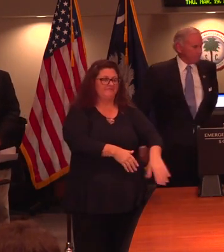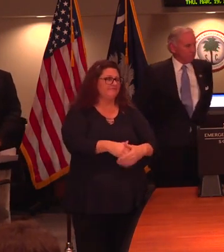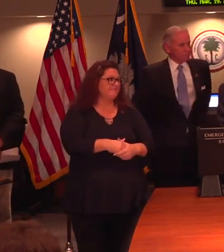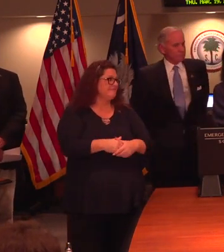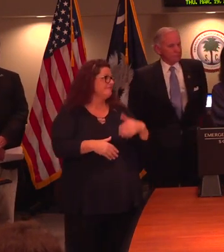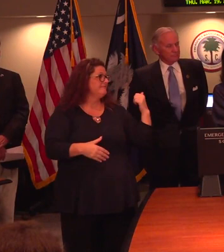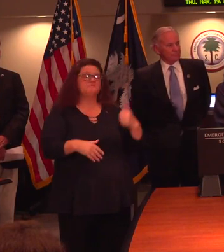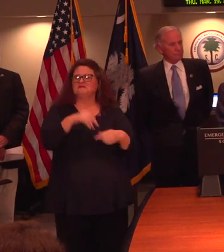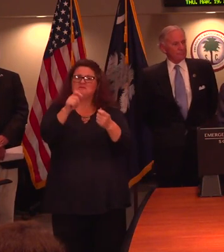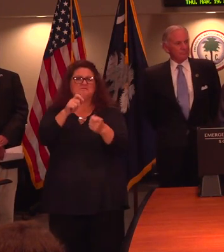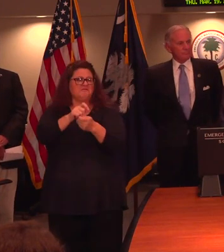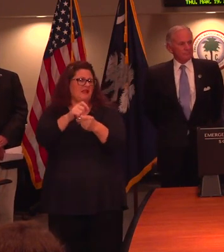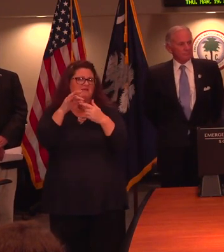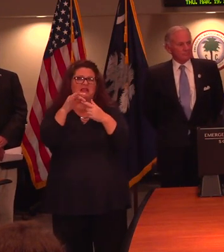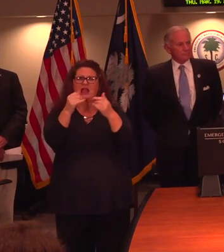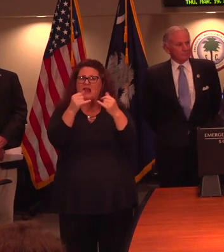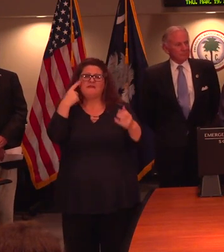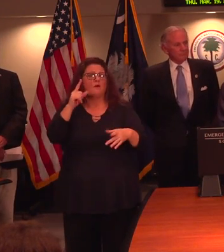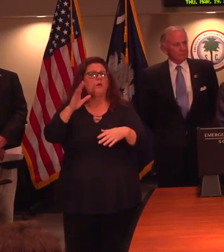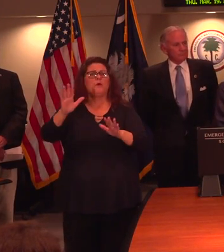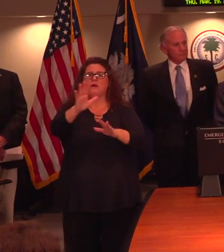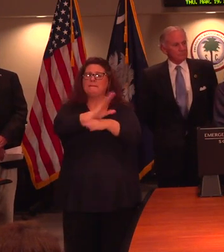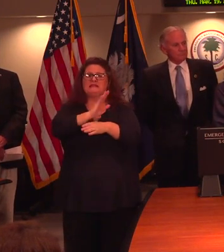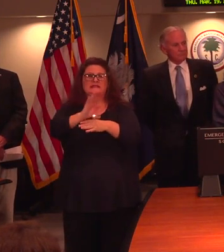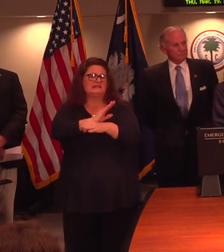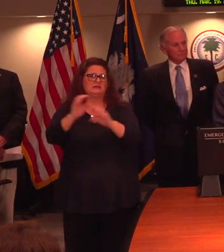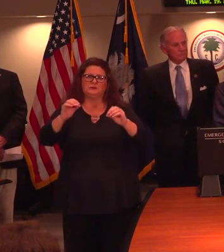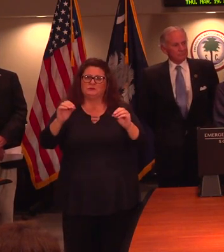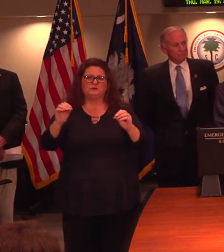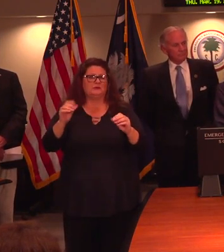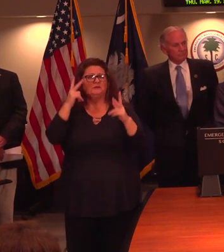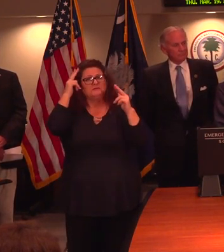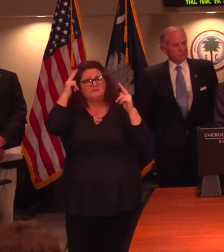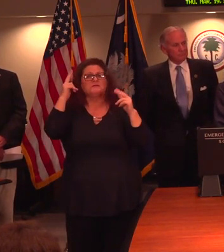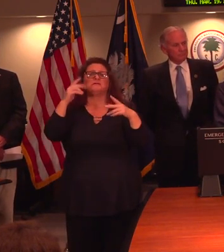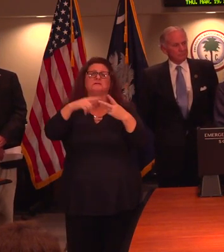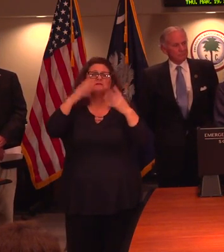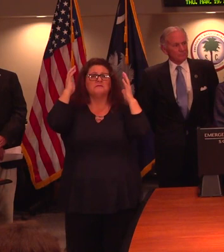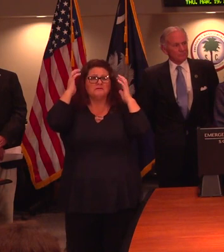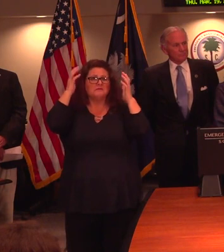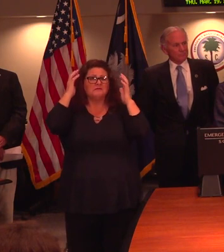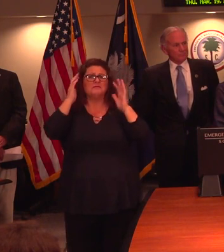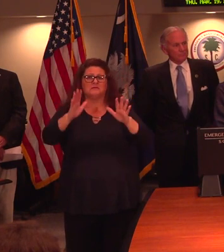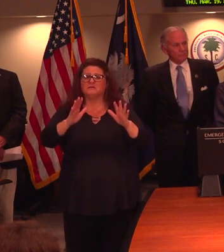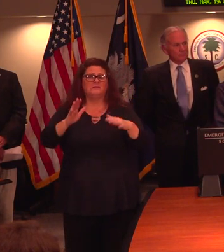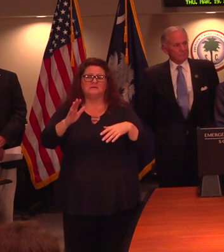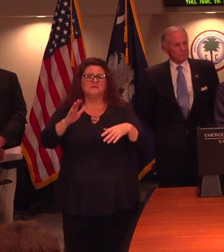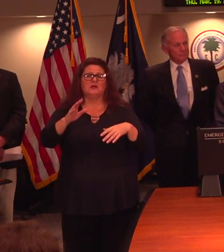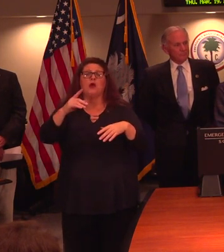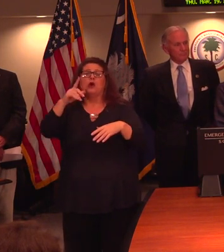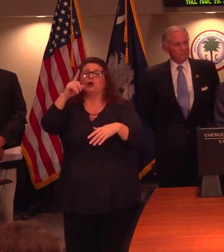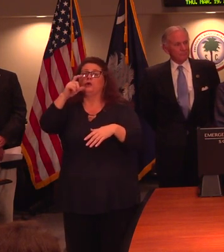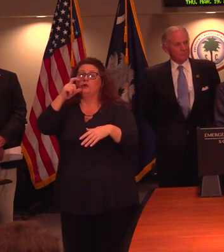No specific guidelines for the types of businesses that you mentioned, hair salons and barbershops, but there are guidelines for